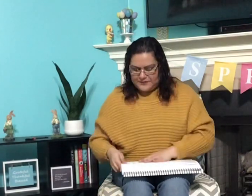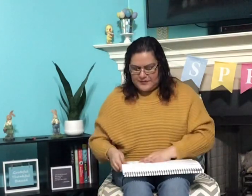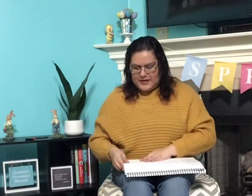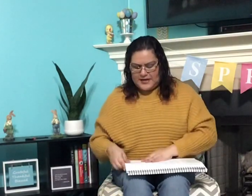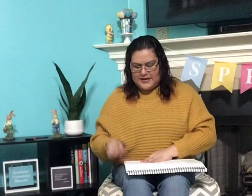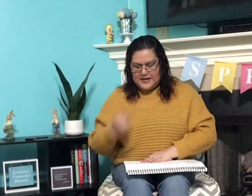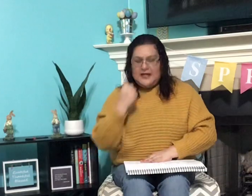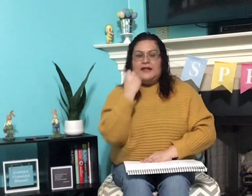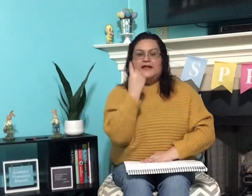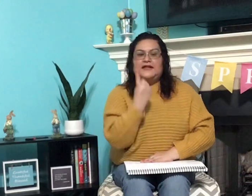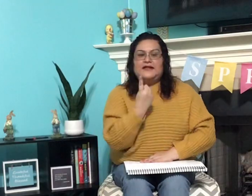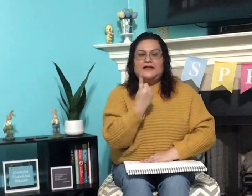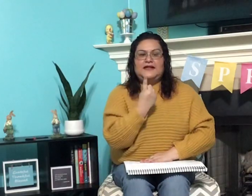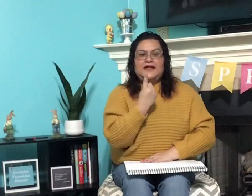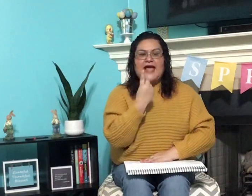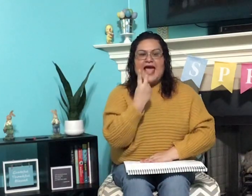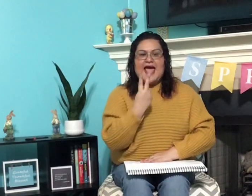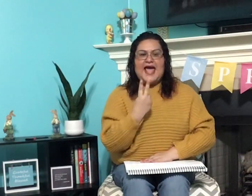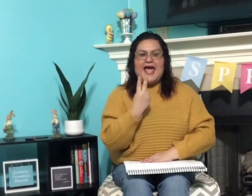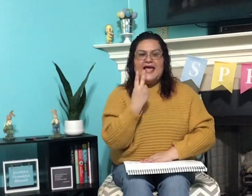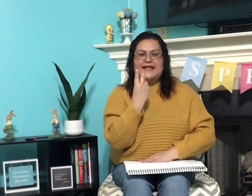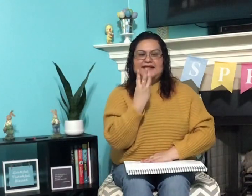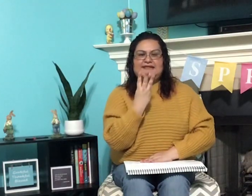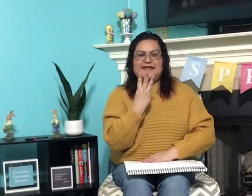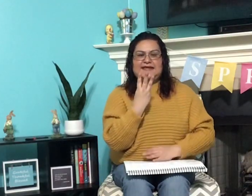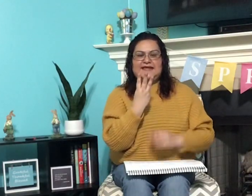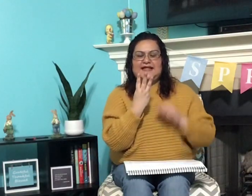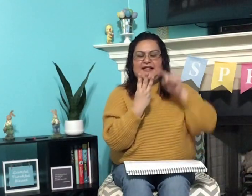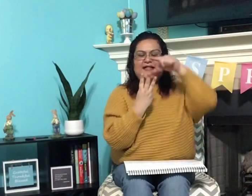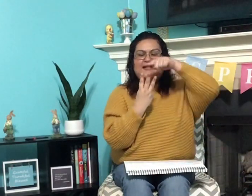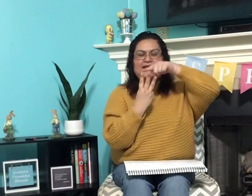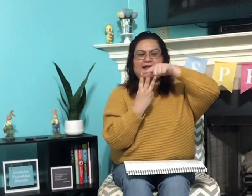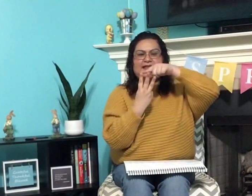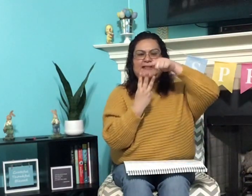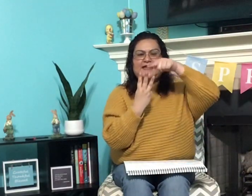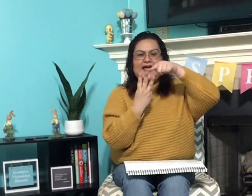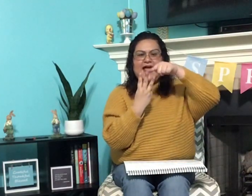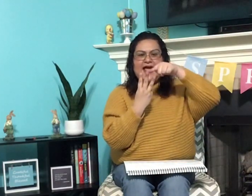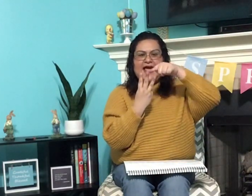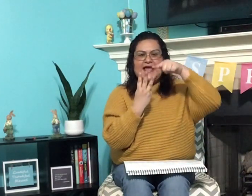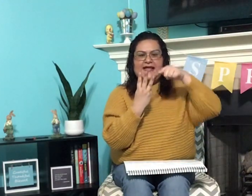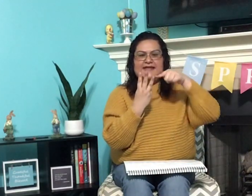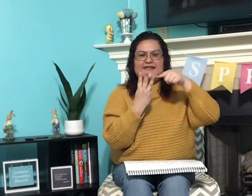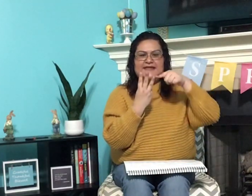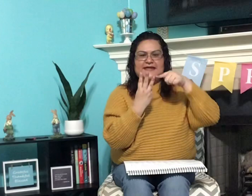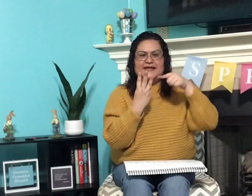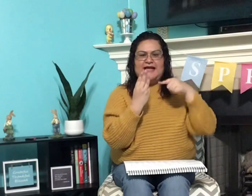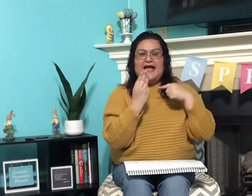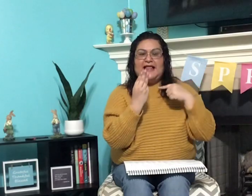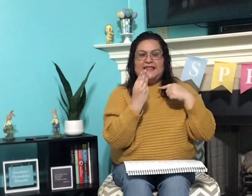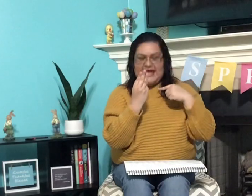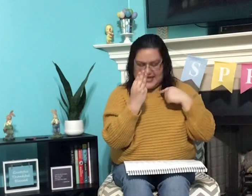okay? go ahead and l, eh, d, l, eh, d, led.